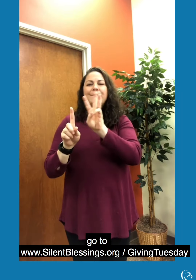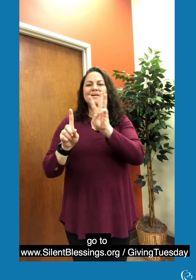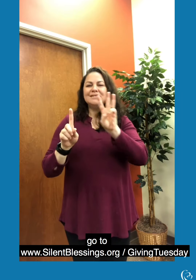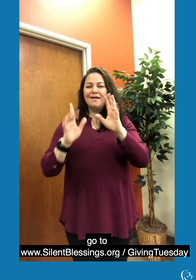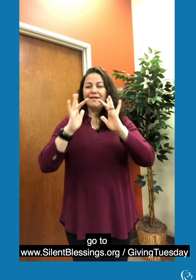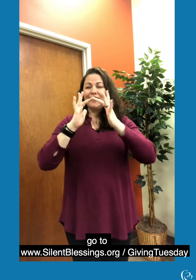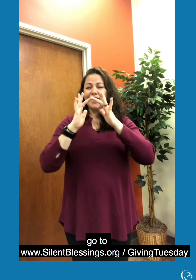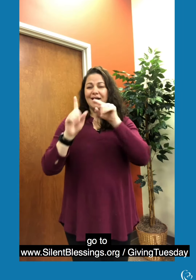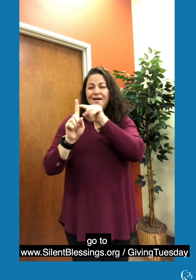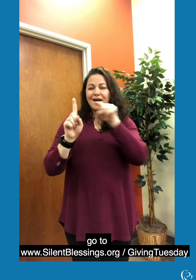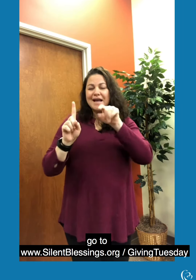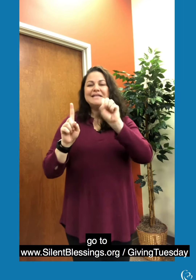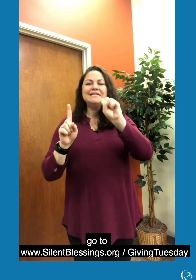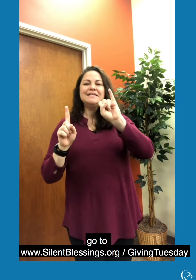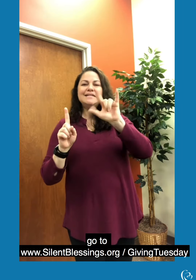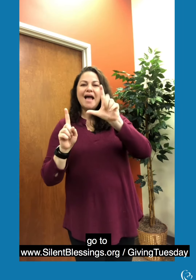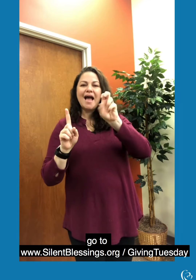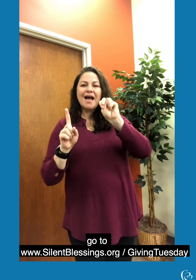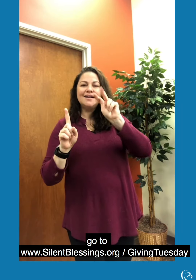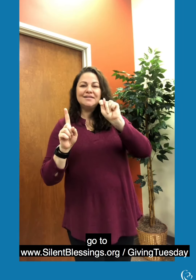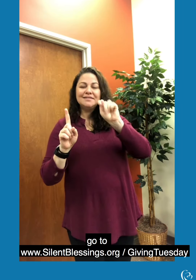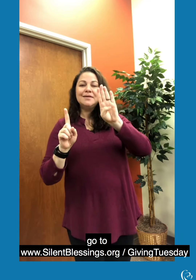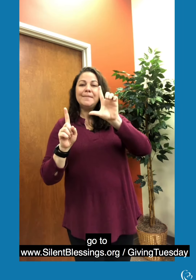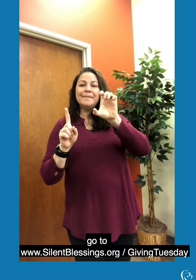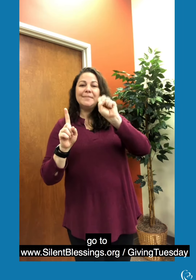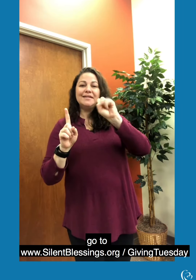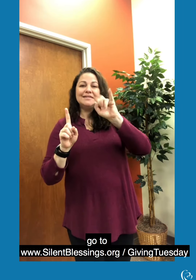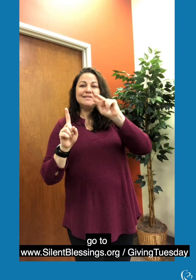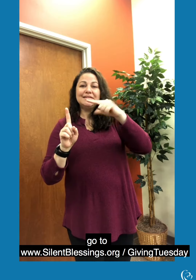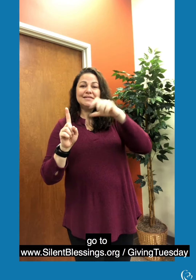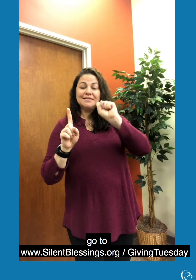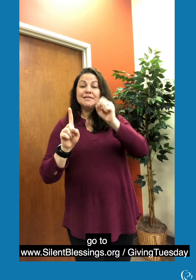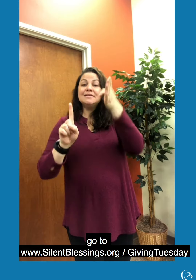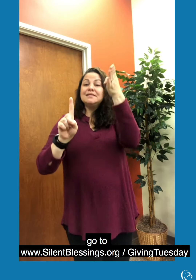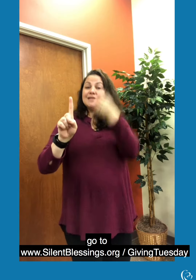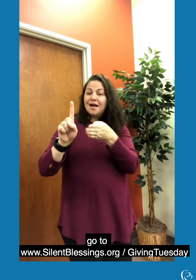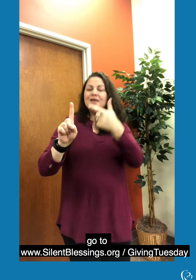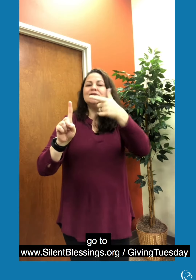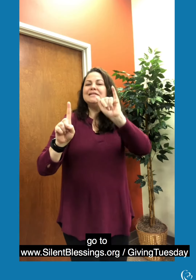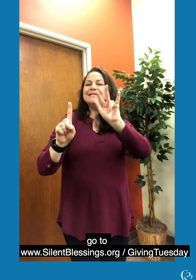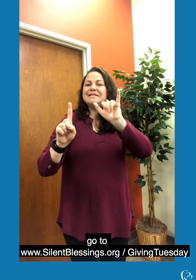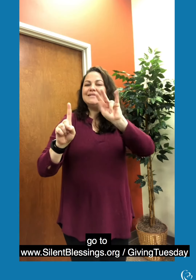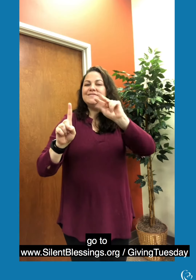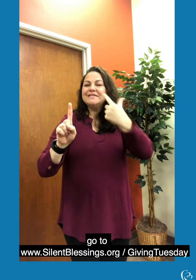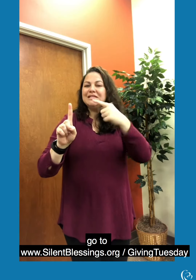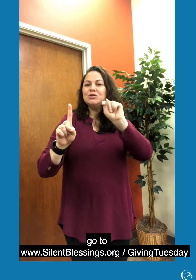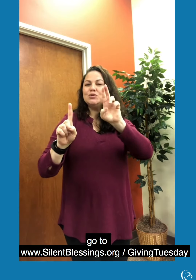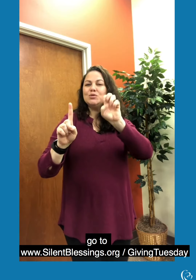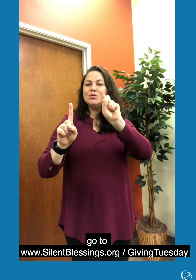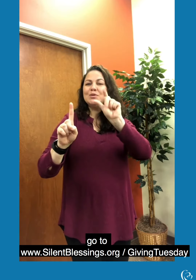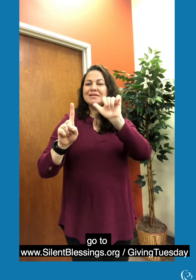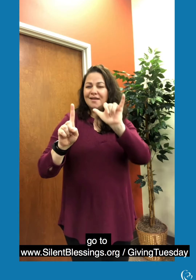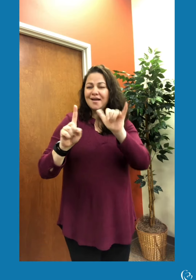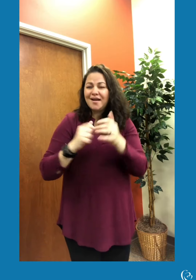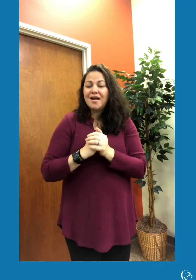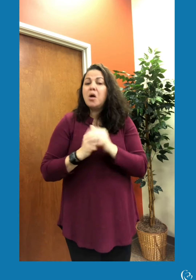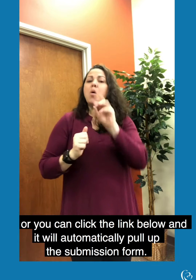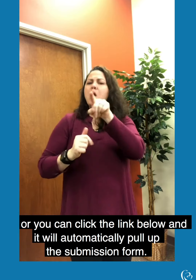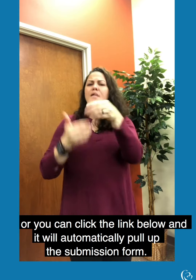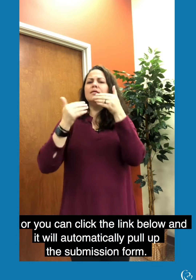.silentblessings.org slash giving Tuesday. Or you